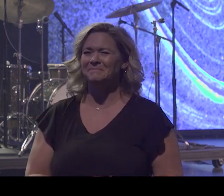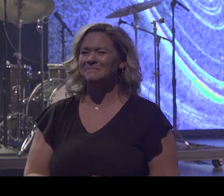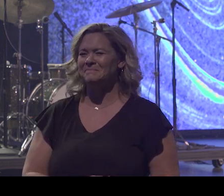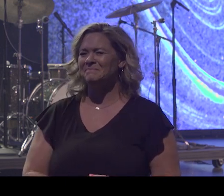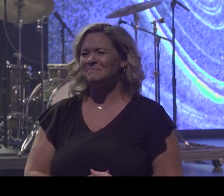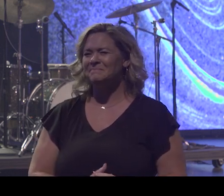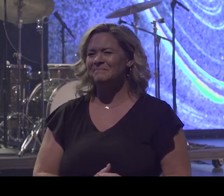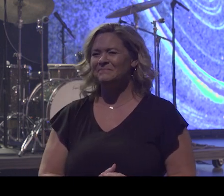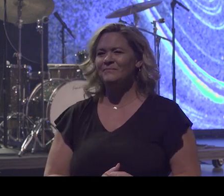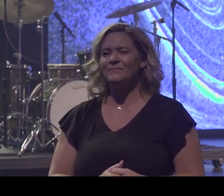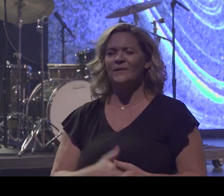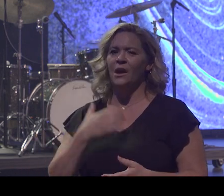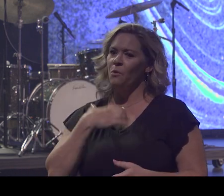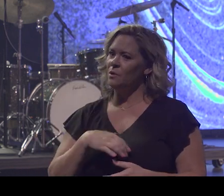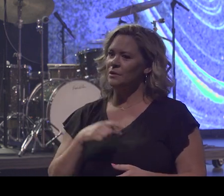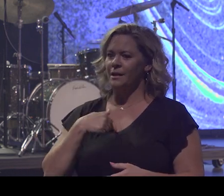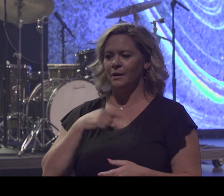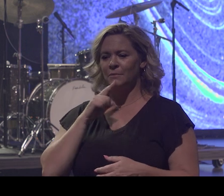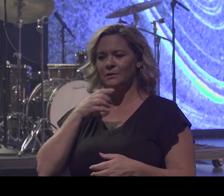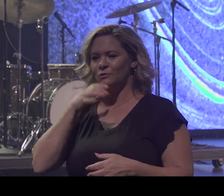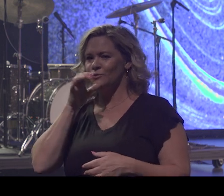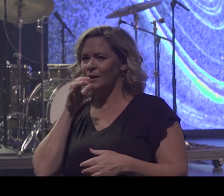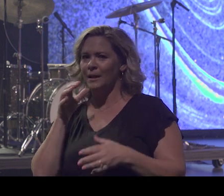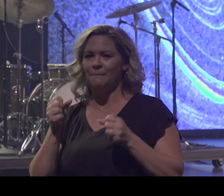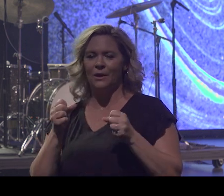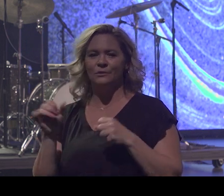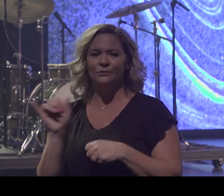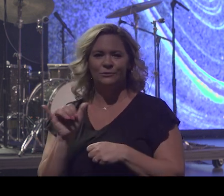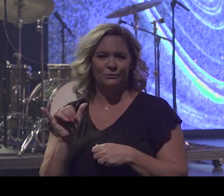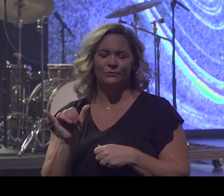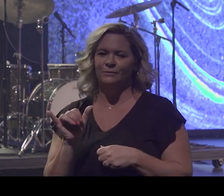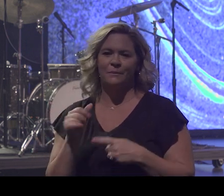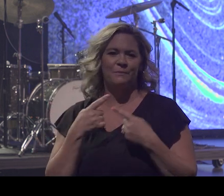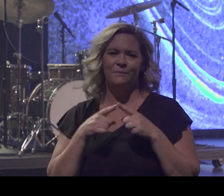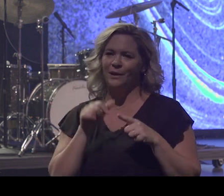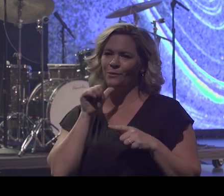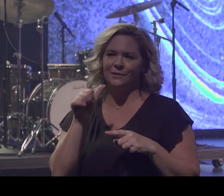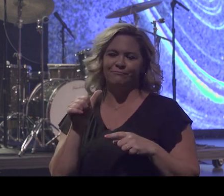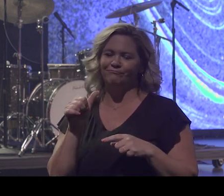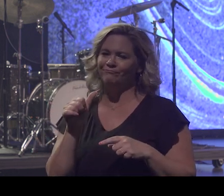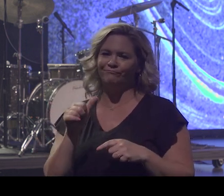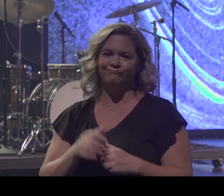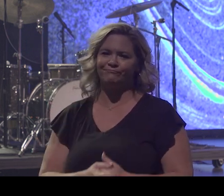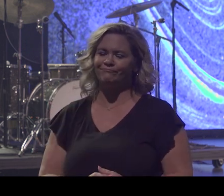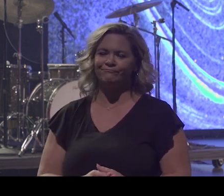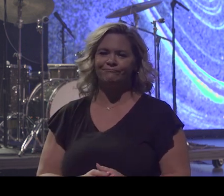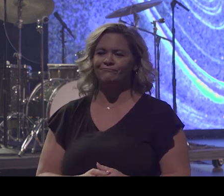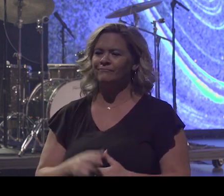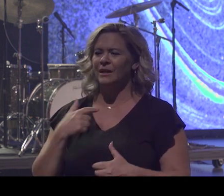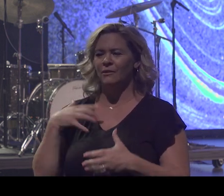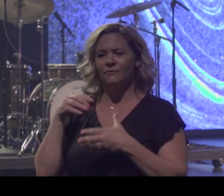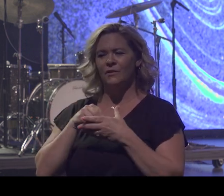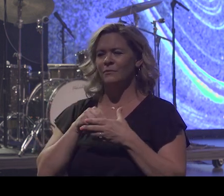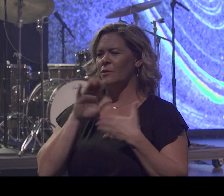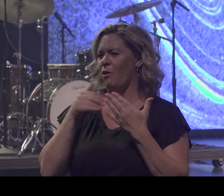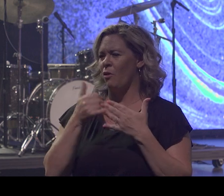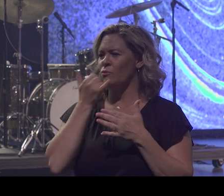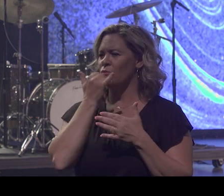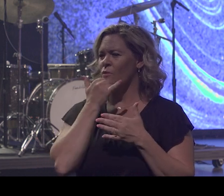I wish I could have been drinking milk at that time too, but I wasn't drinking milk. And I got into all the wrong things. And it